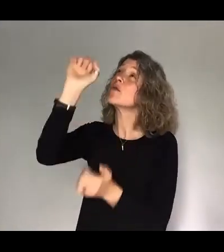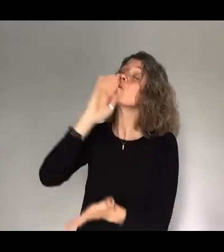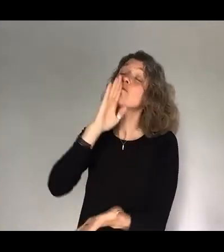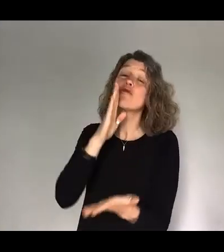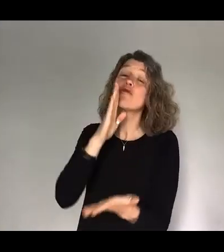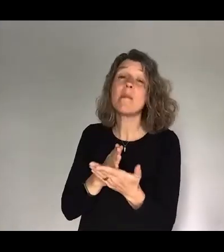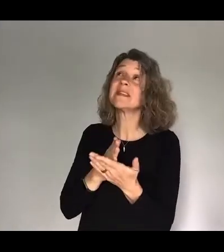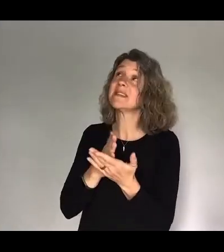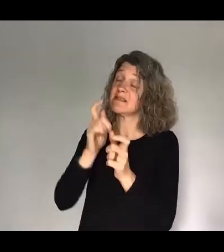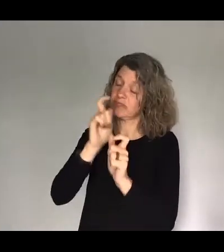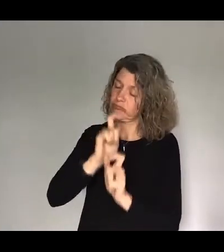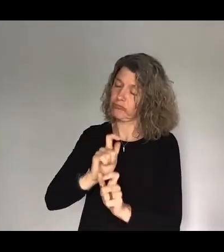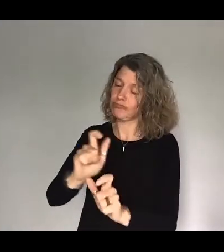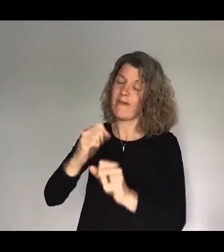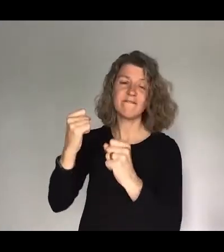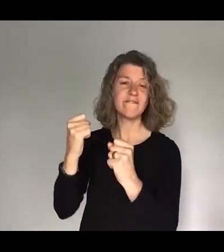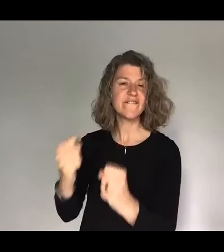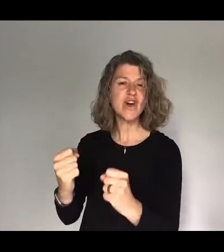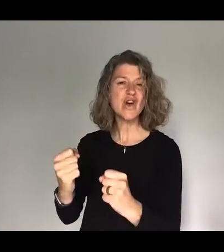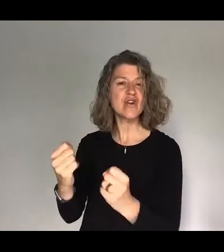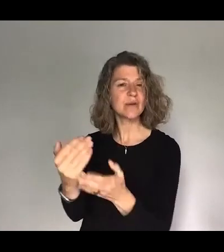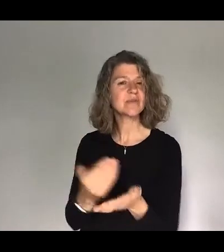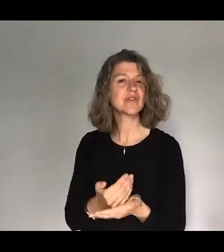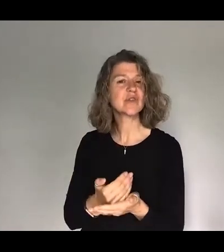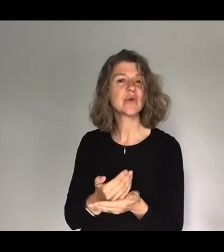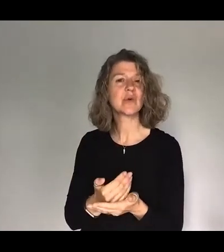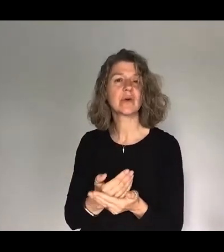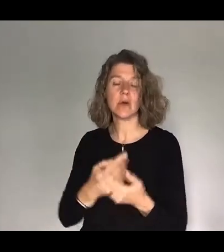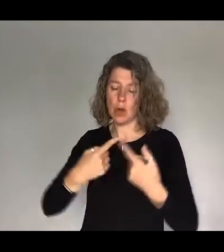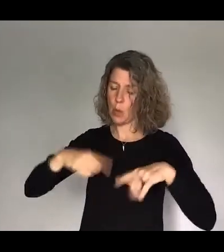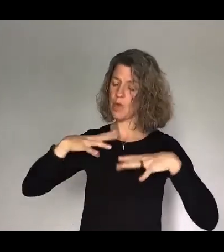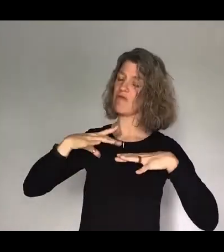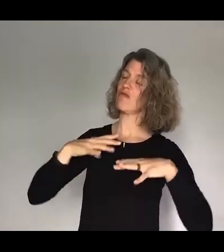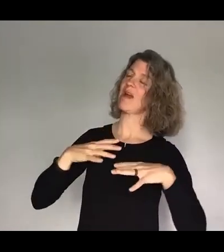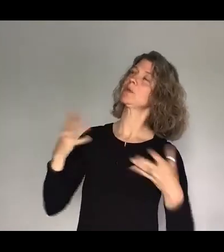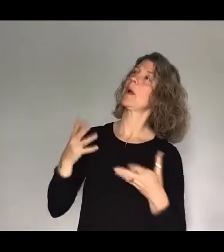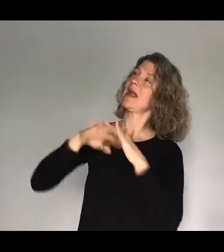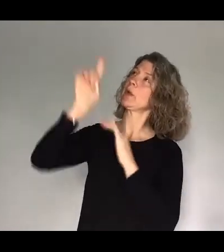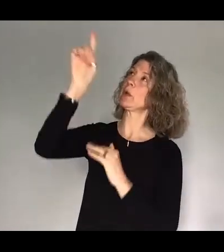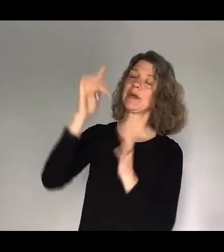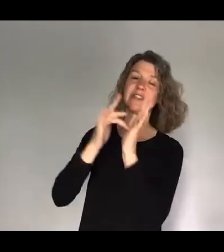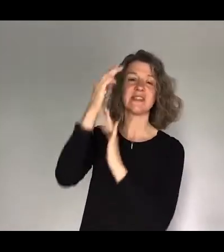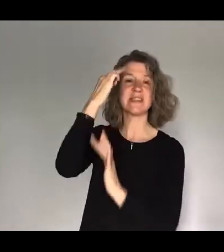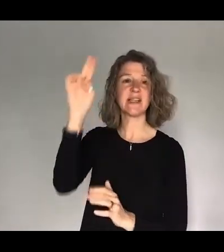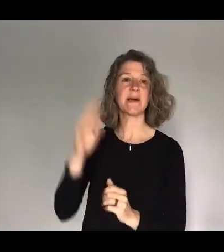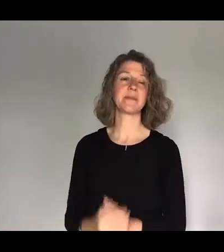us firm and secure and we rest in you in Jesus name amen now for the blessing